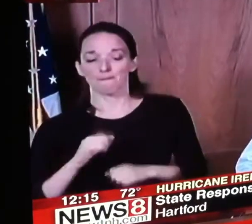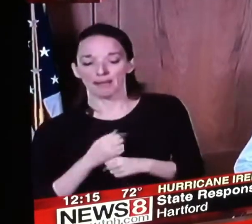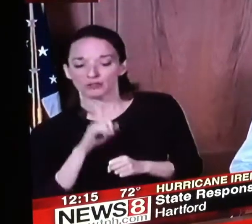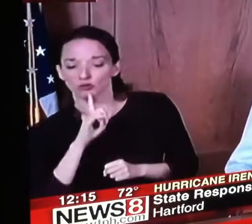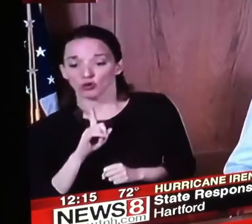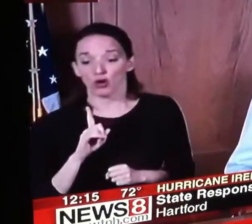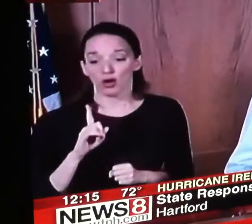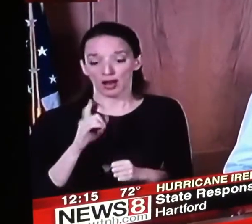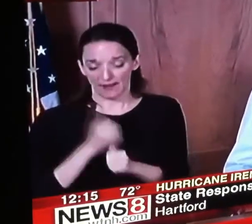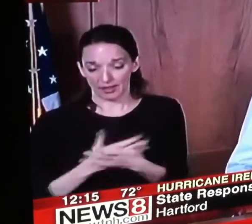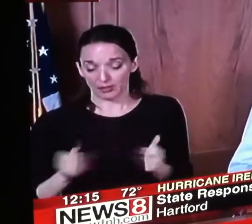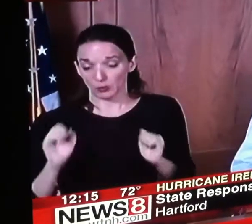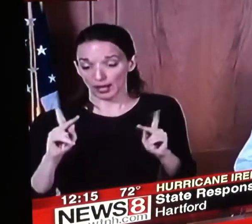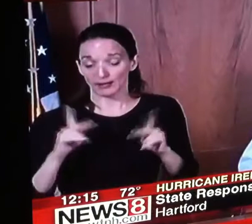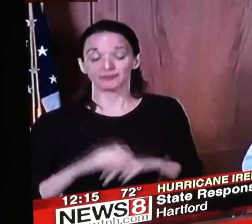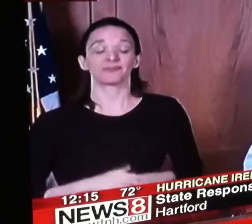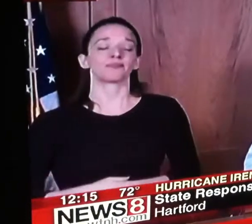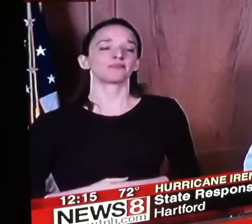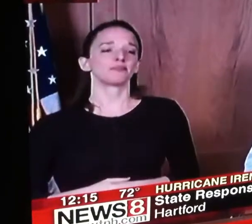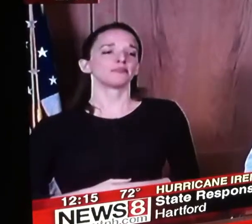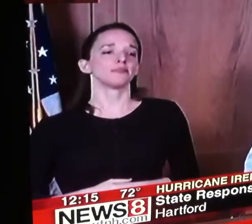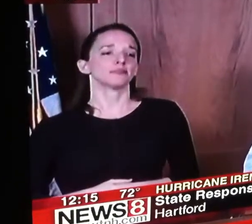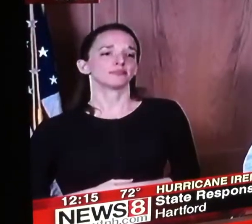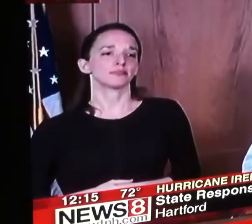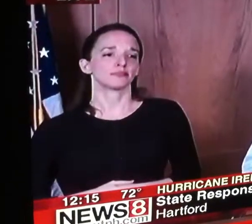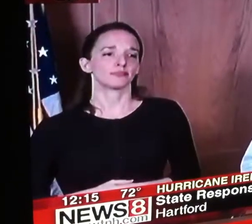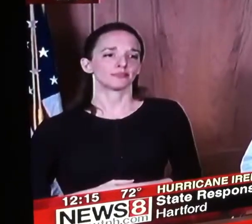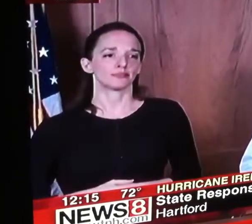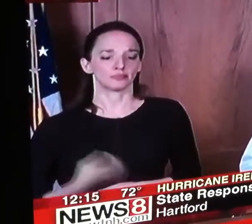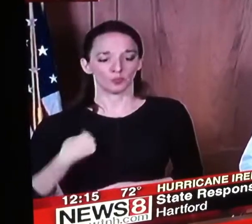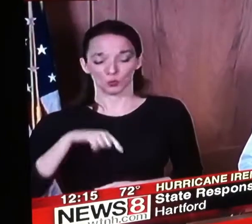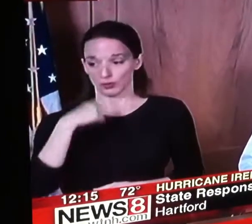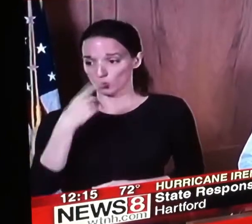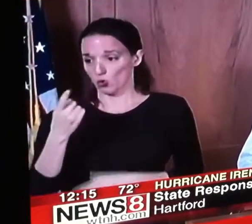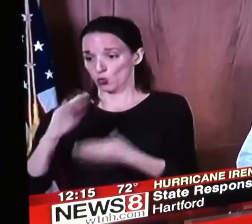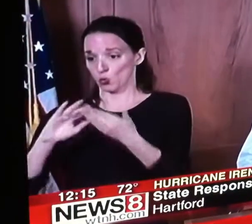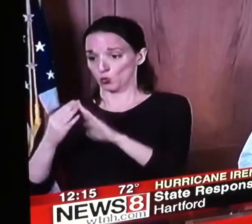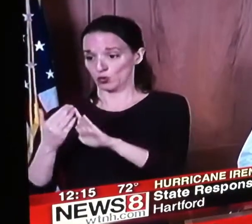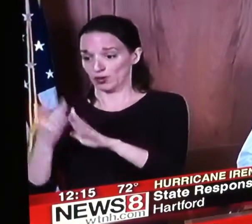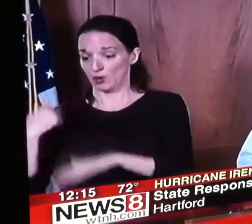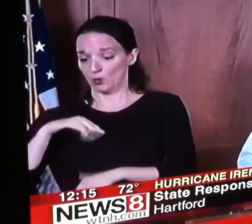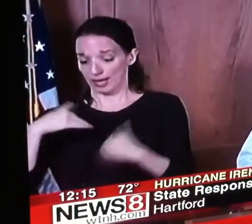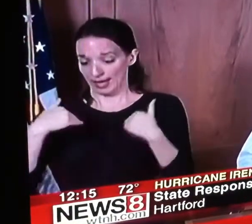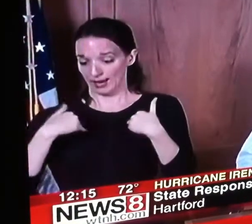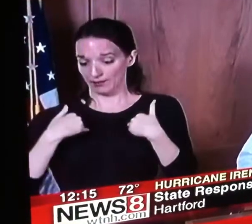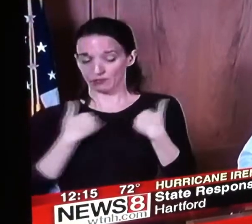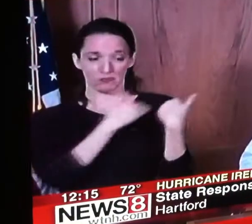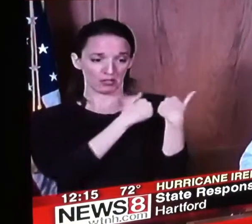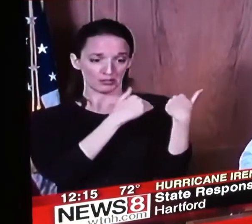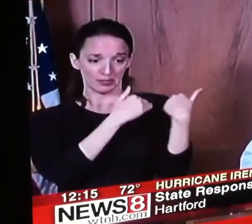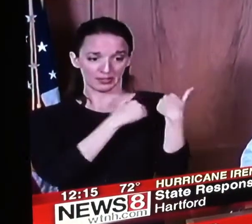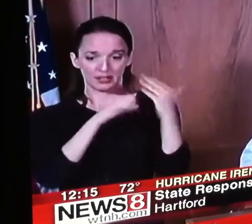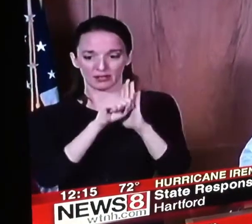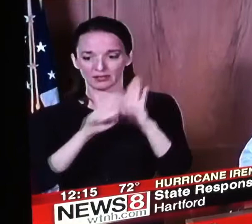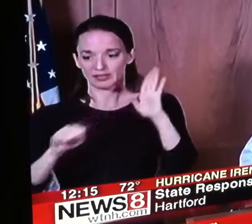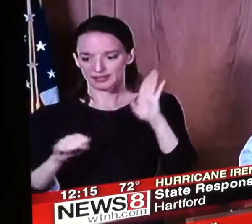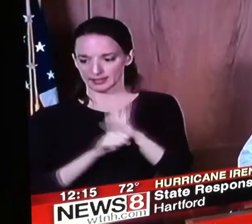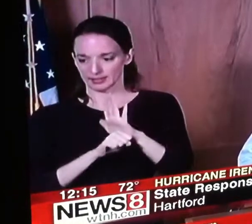we have also told the municipalities that that you know we we have responsibility of our state dams they have responsibility of